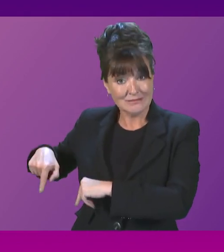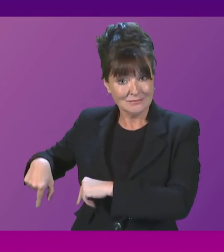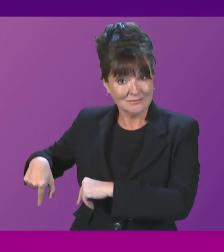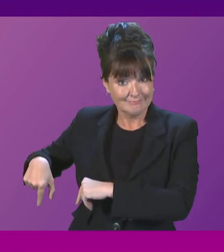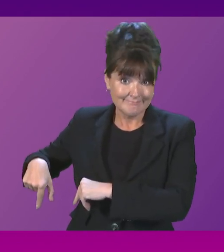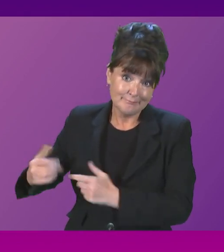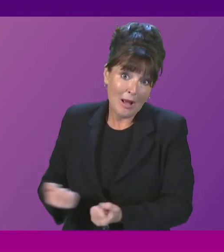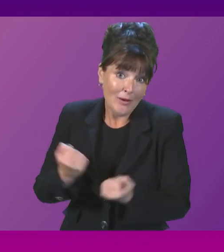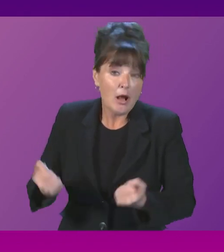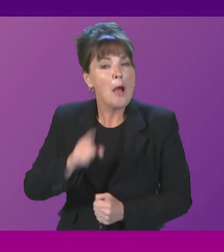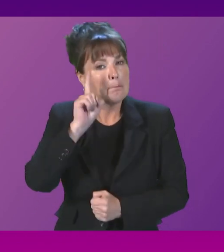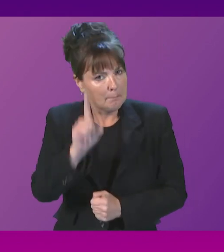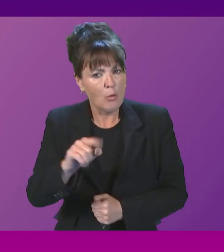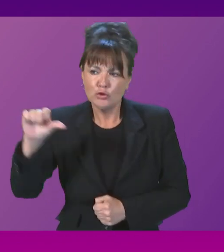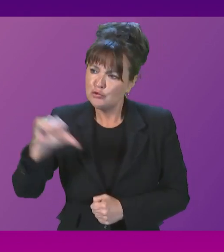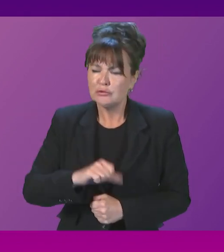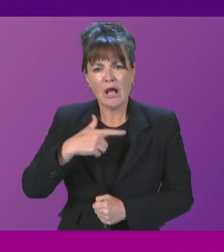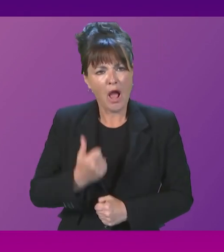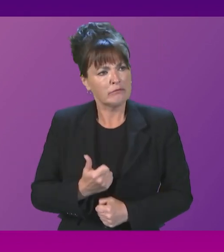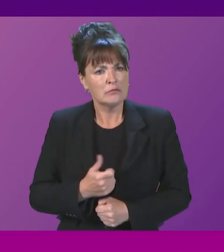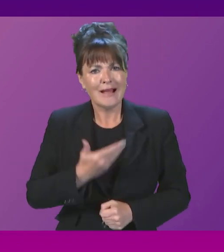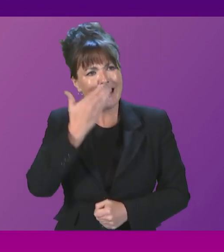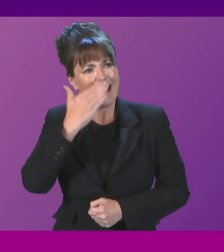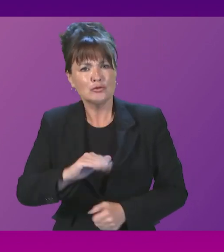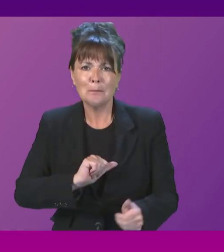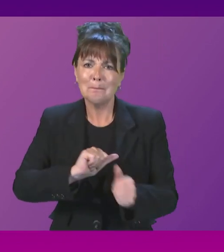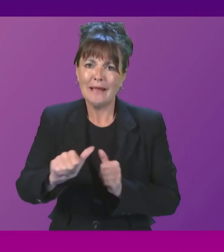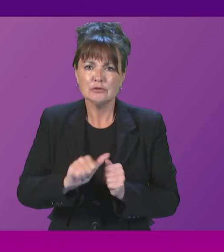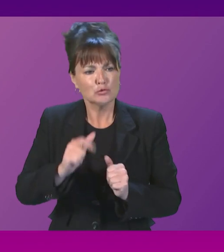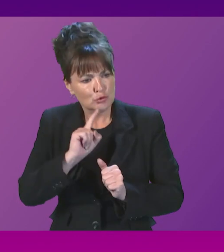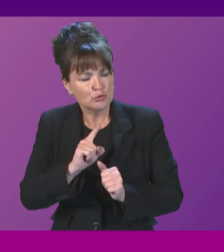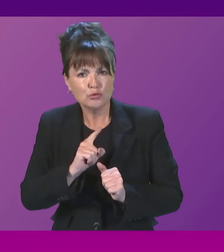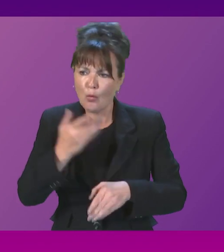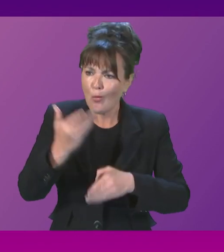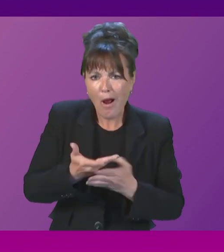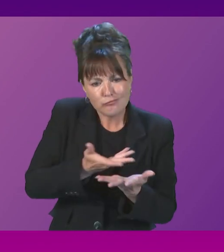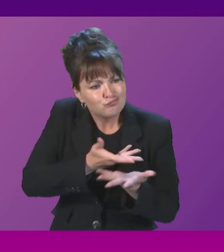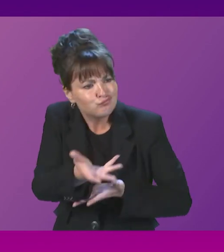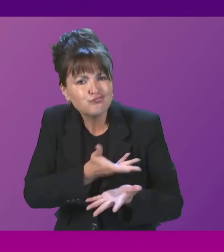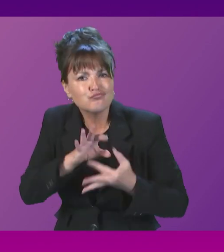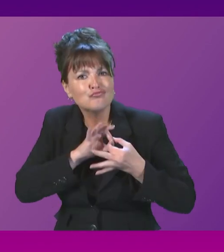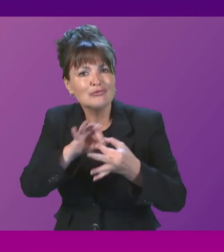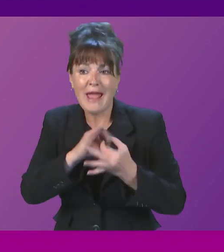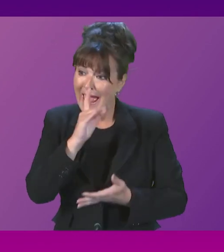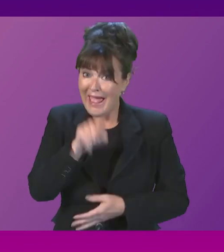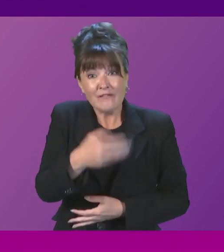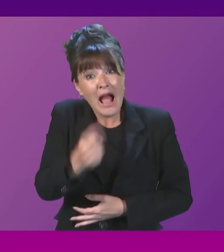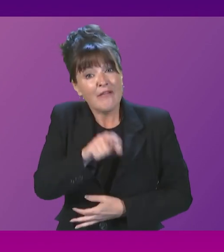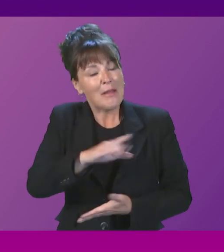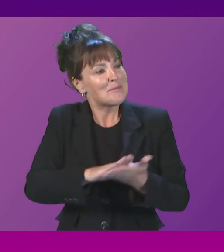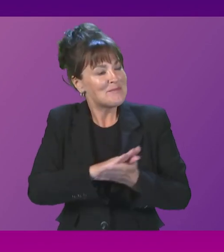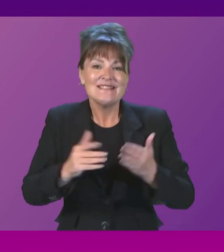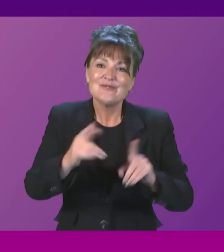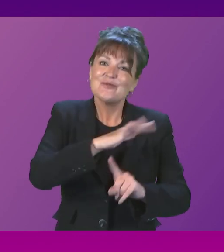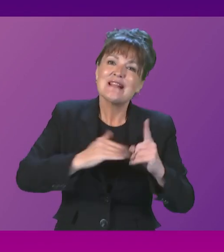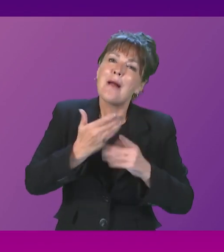progressive approach to industrial relations and an effective voice for workers is at the heart of a fairer society here in Scotland.